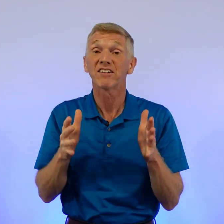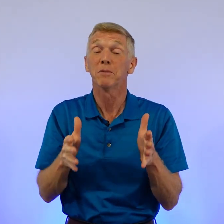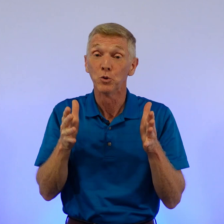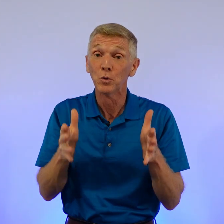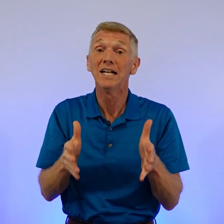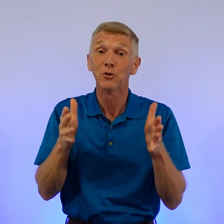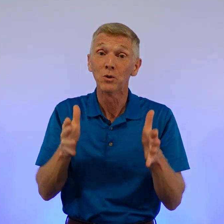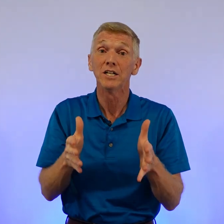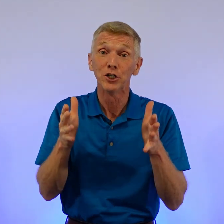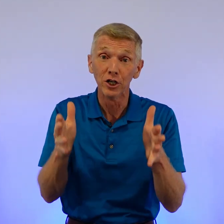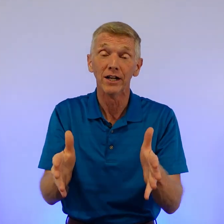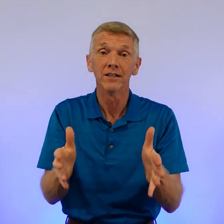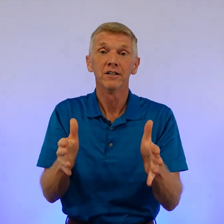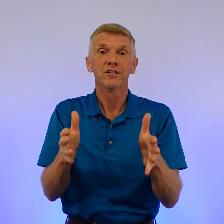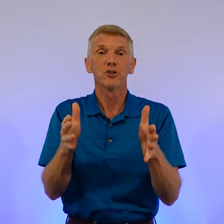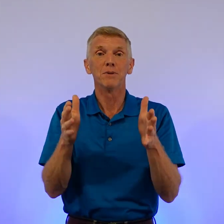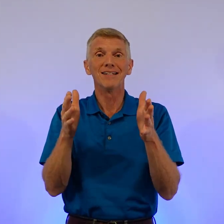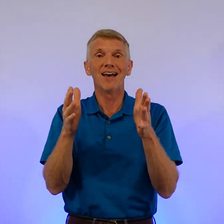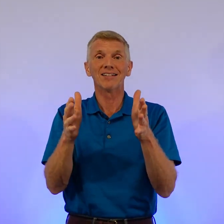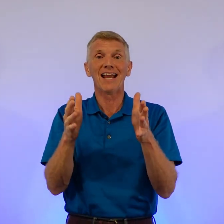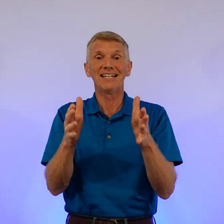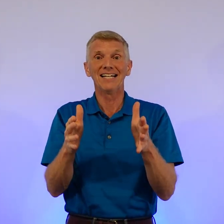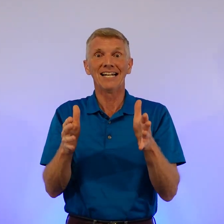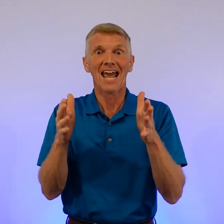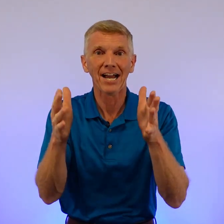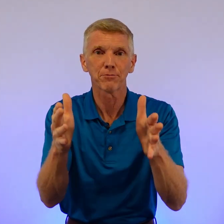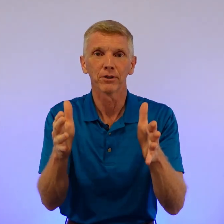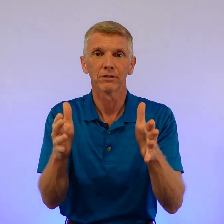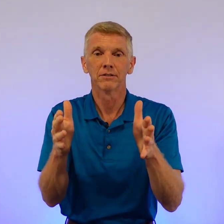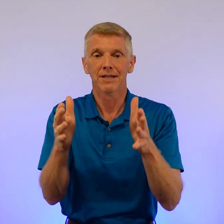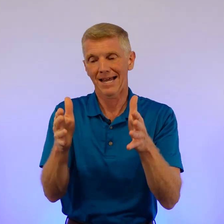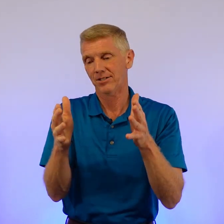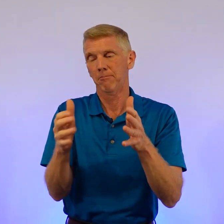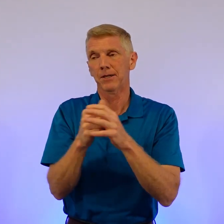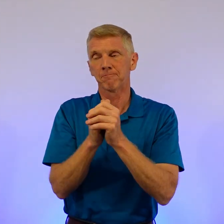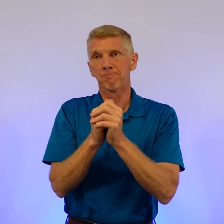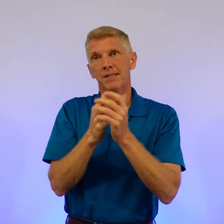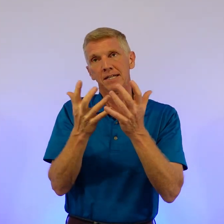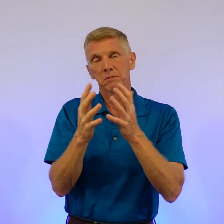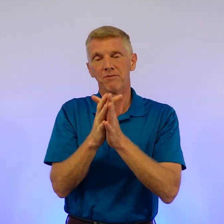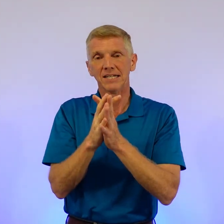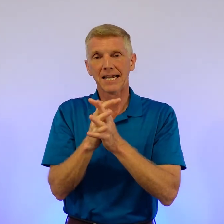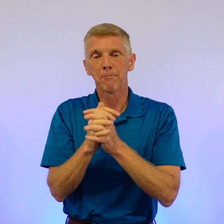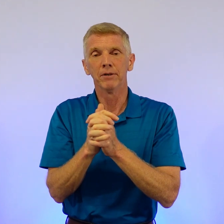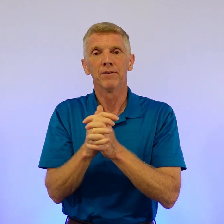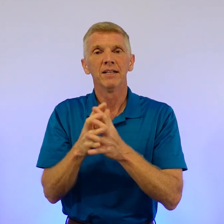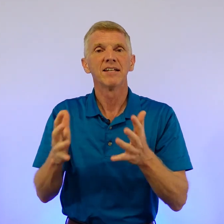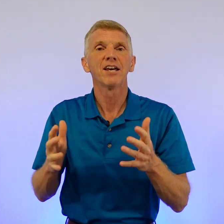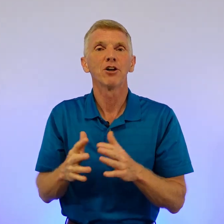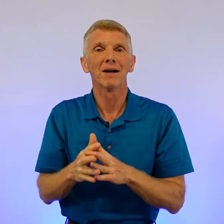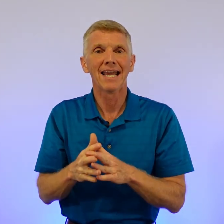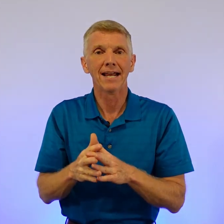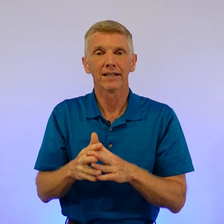to be really, really good to be designated an expert at something. Let give an example. Let's say you're a mechanic.